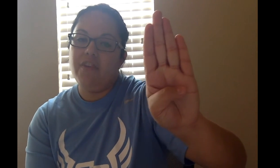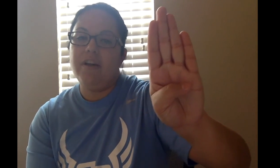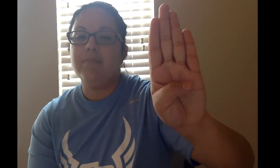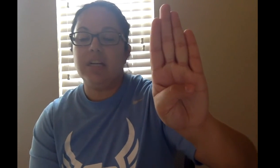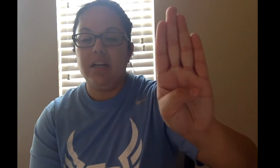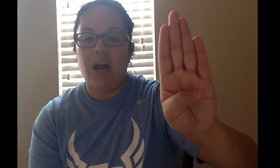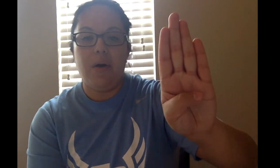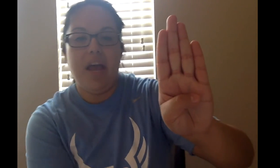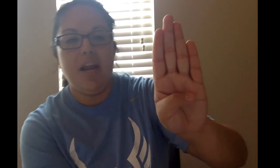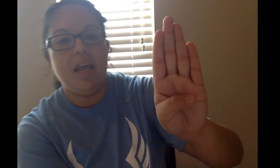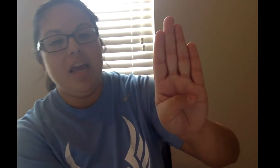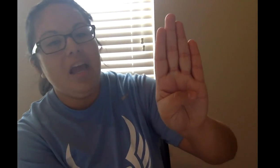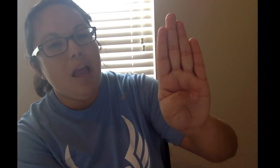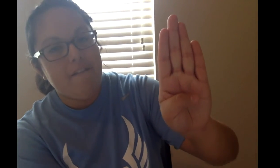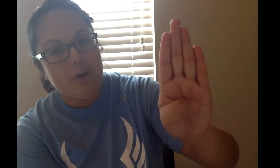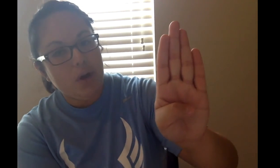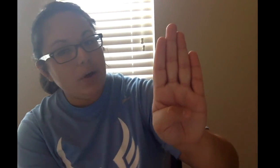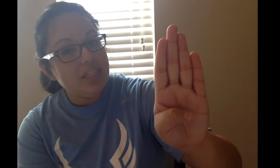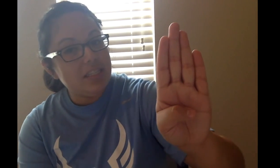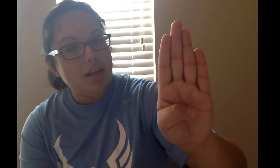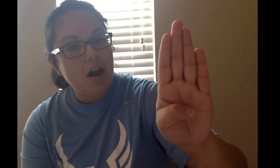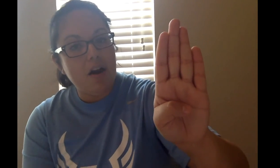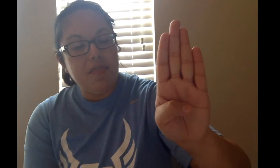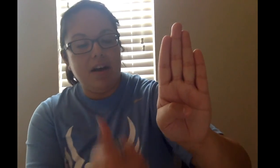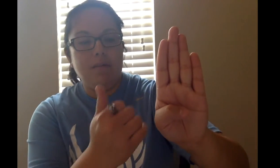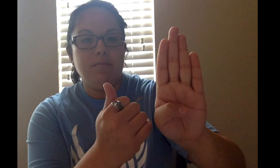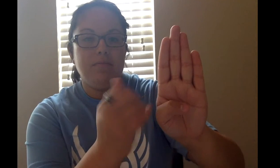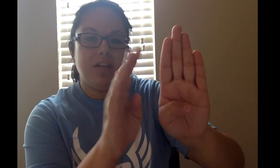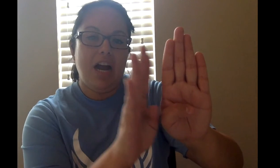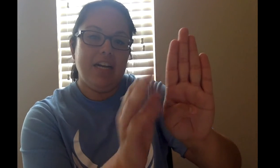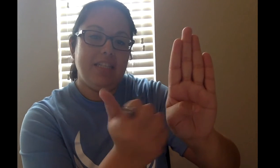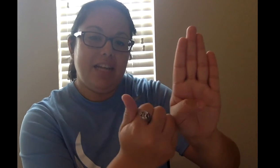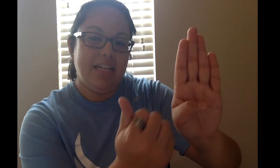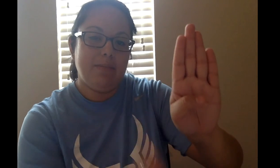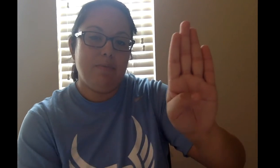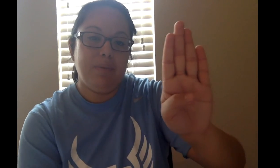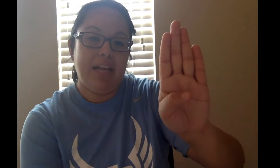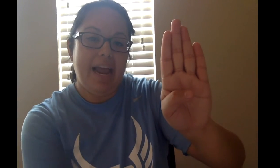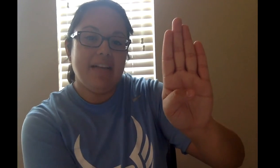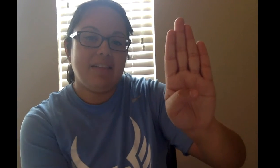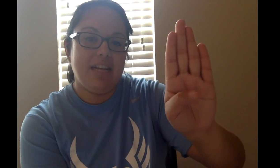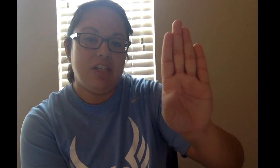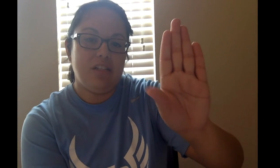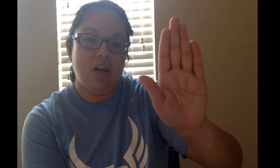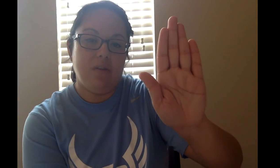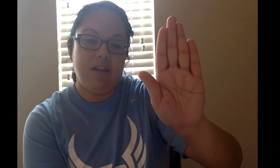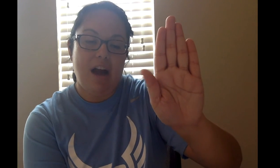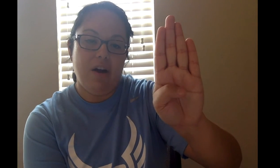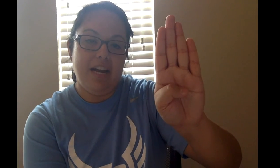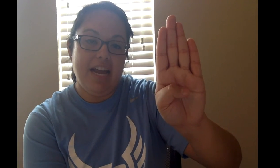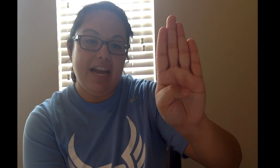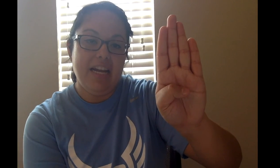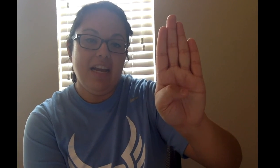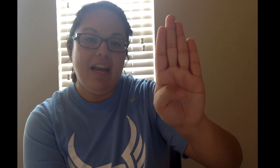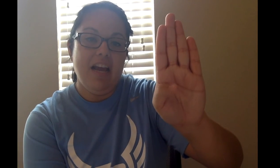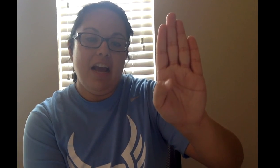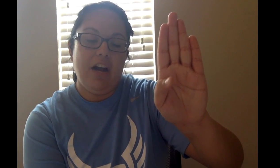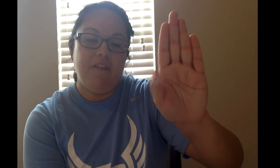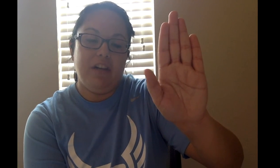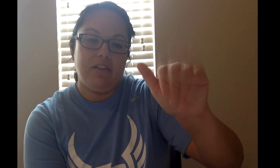our thumb's going to go in. If you notice, our thumb kind of stays in place. They just go out and in and our fingers